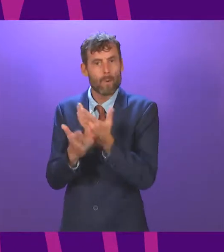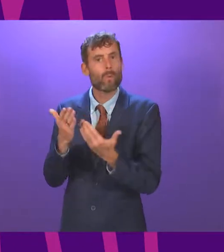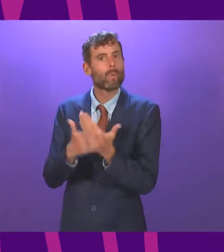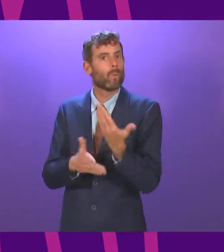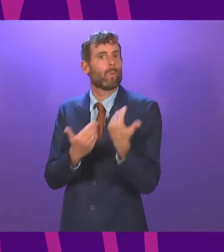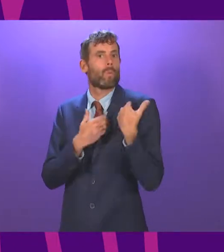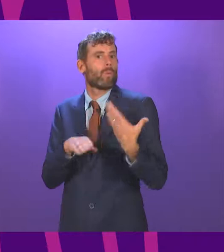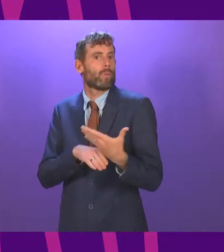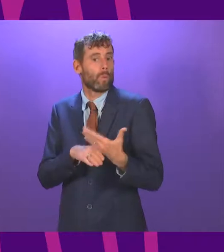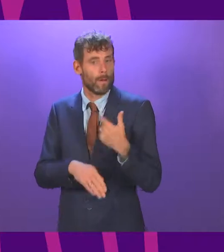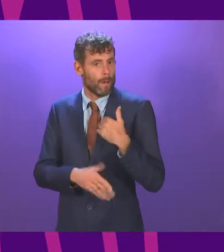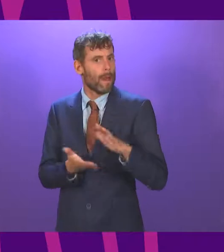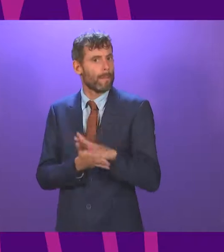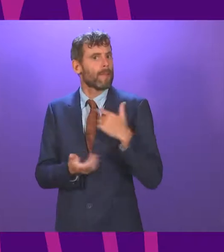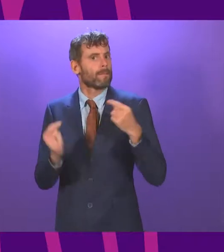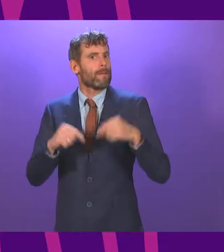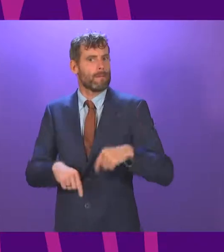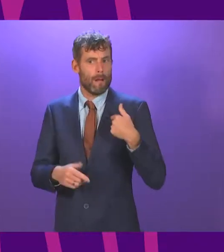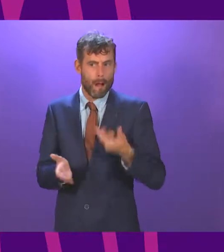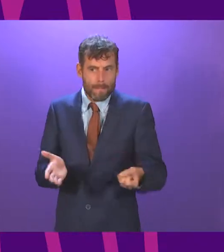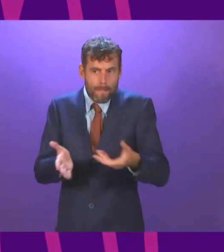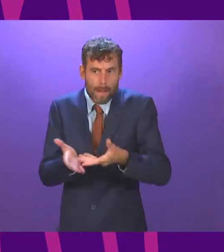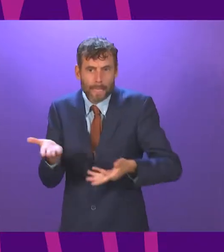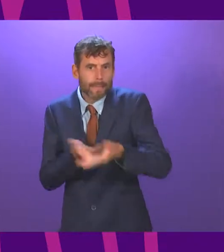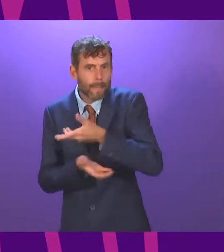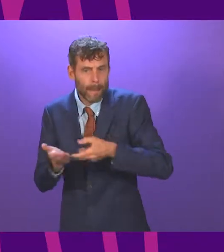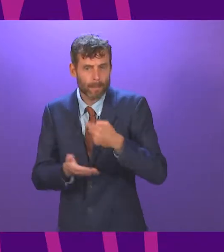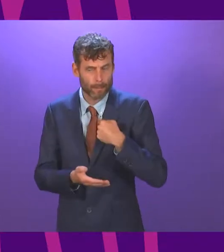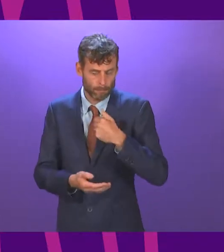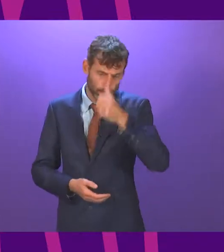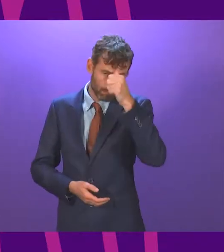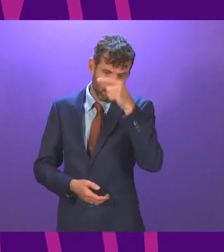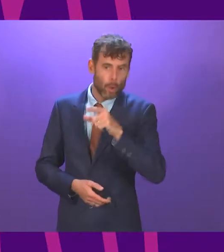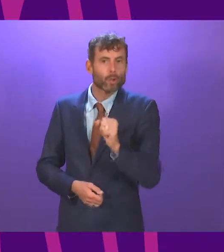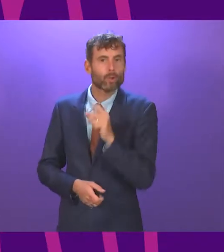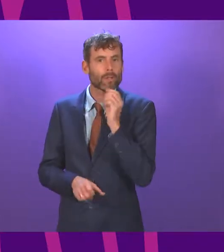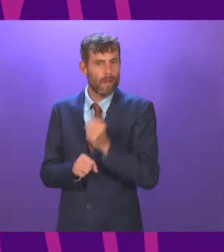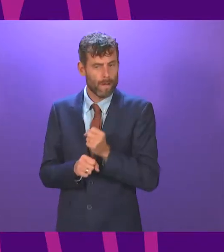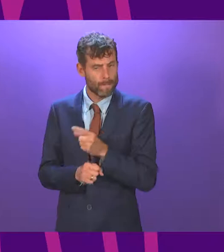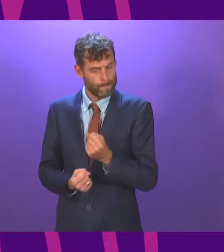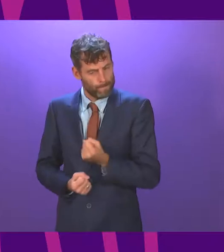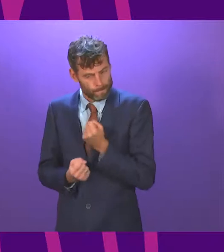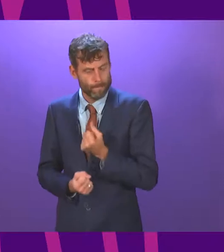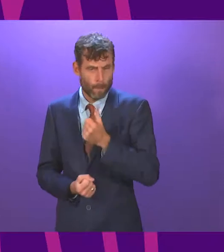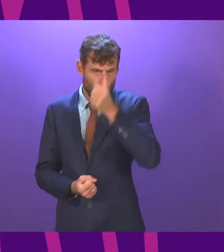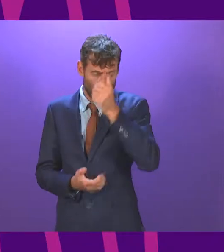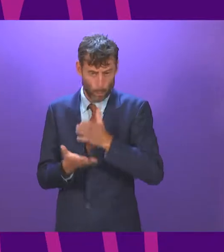I'm pleased to be speaking in this debate today, and I do welcome the bold steps that the Scottish Government have taken since the election. In the 100 days,